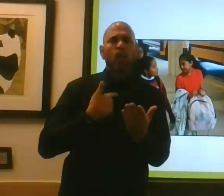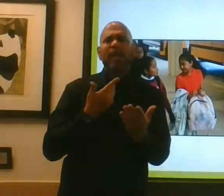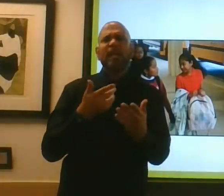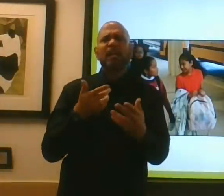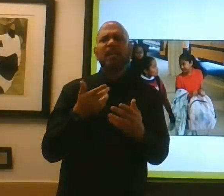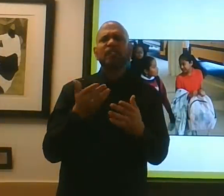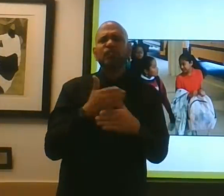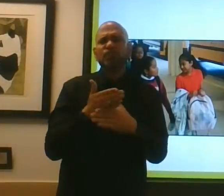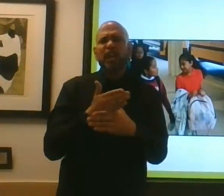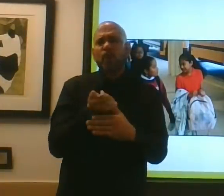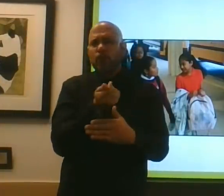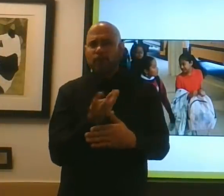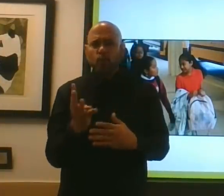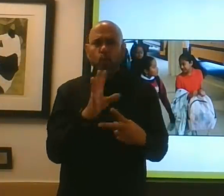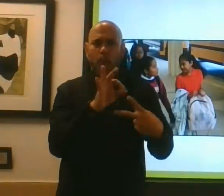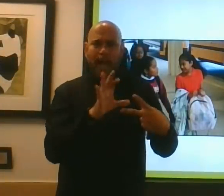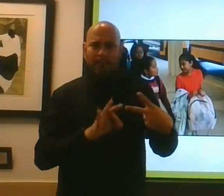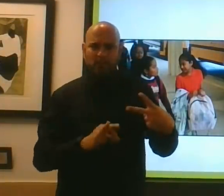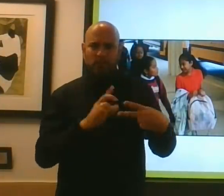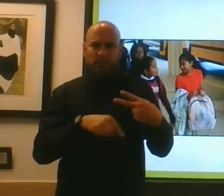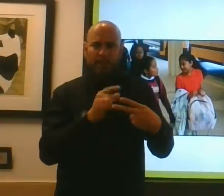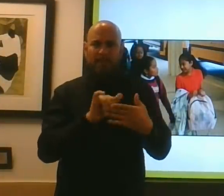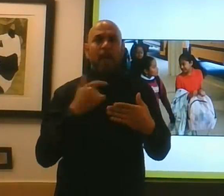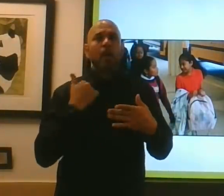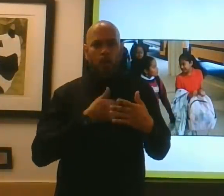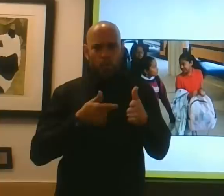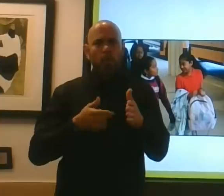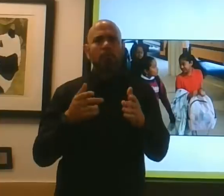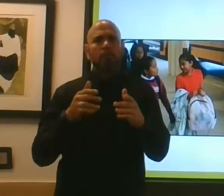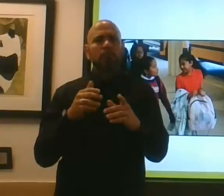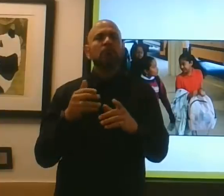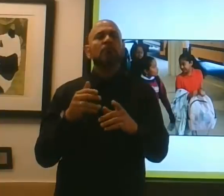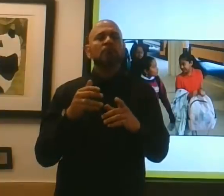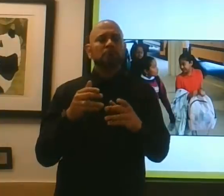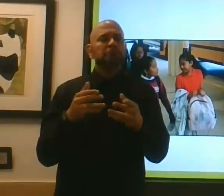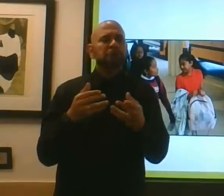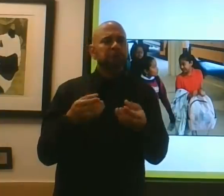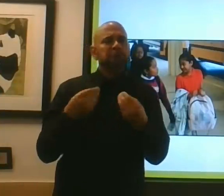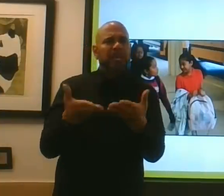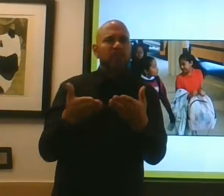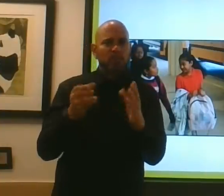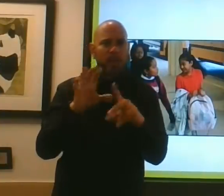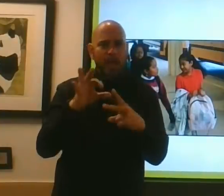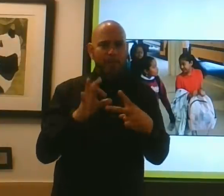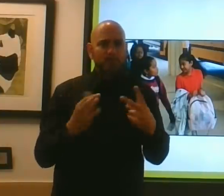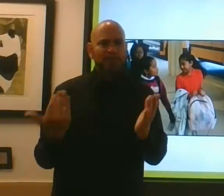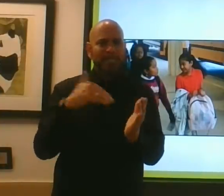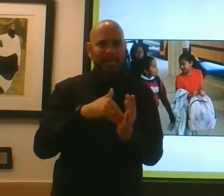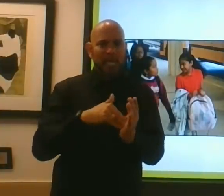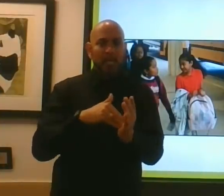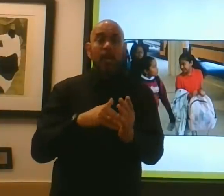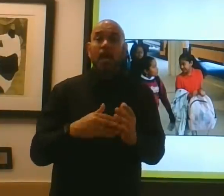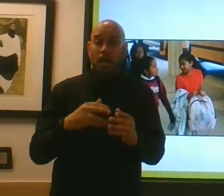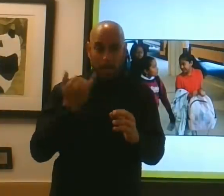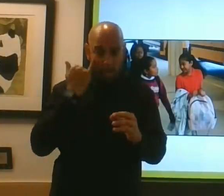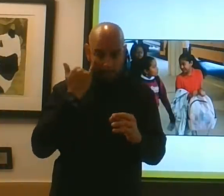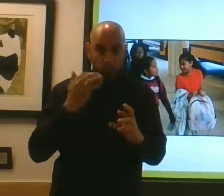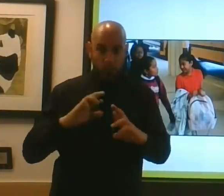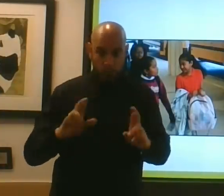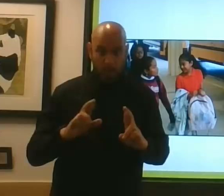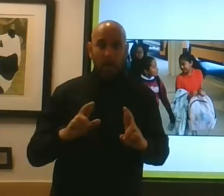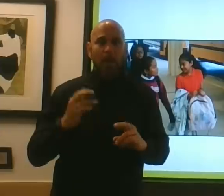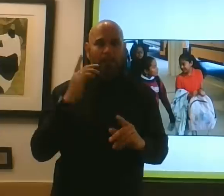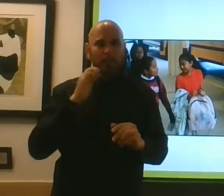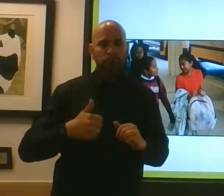through those options again very quickly, and I want you to get ready to give me thumbs up. The first option that we shared was reopening